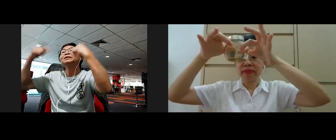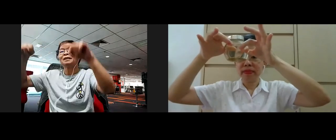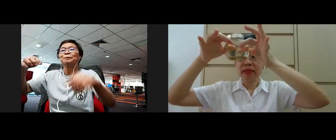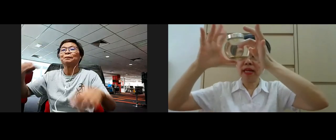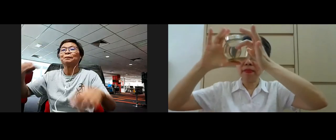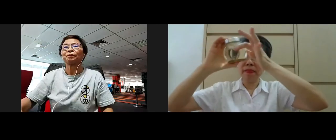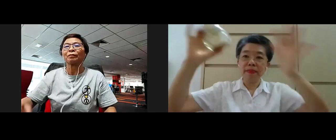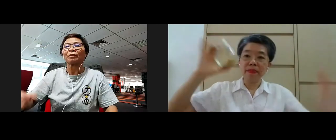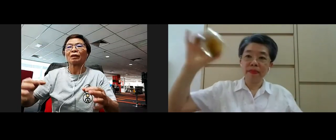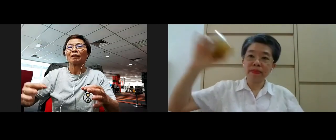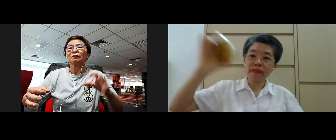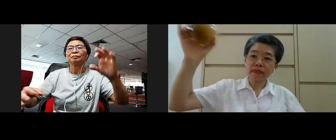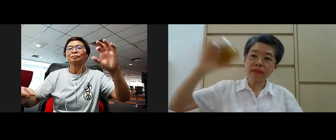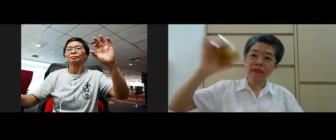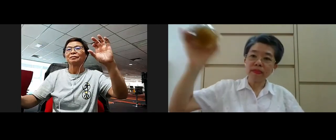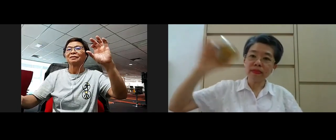okay